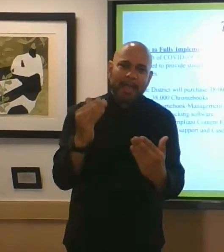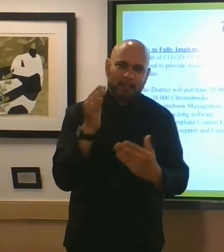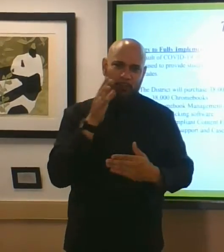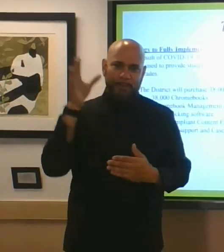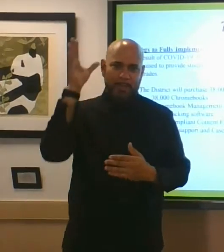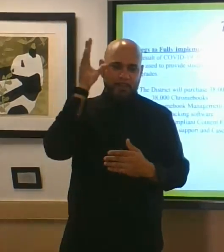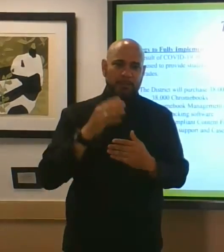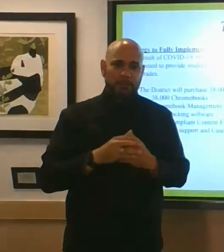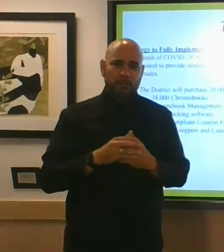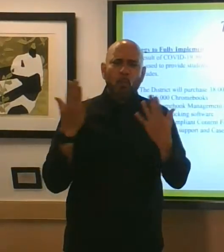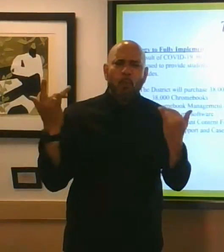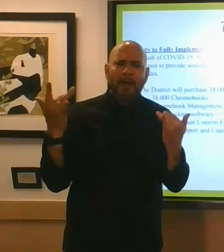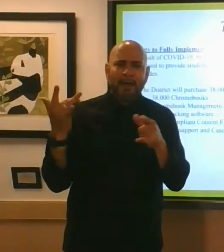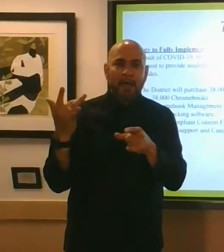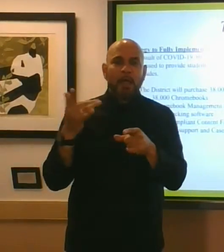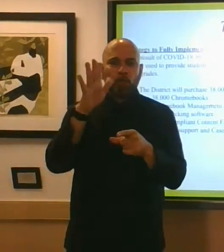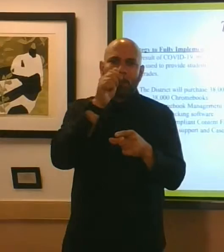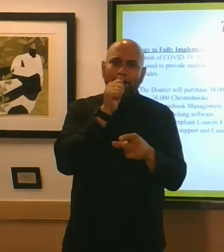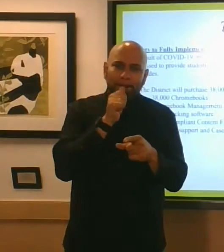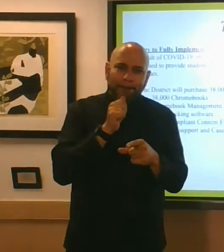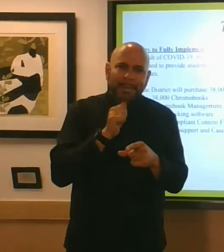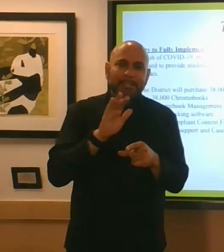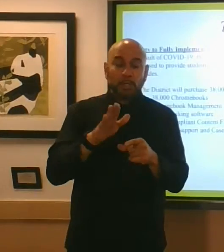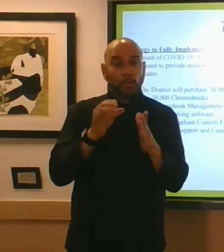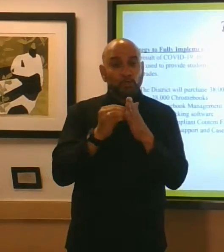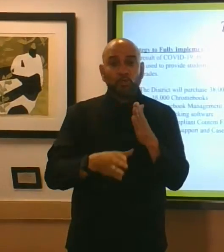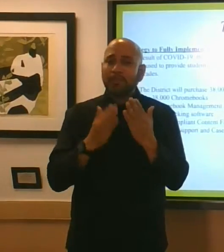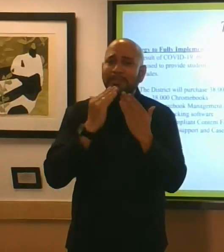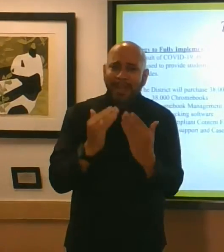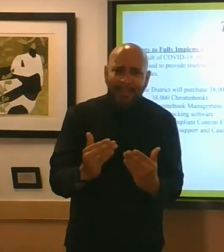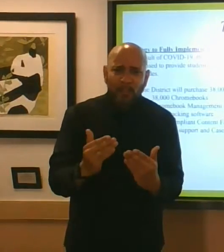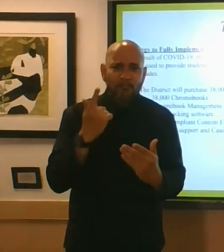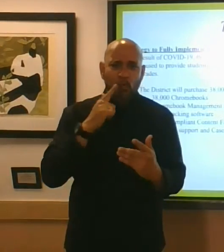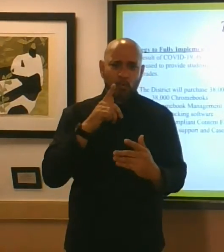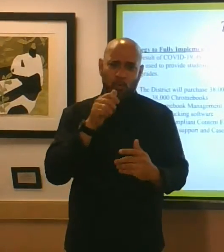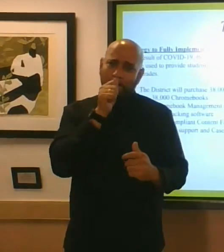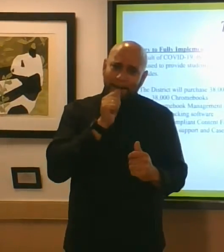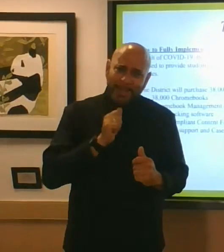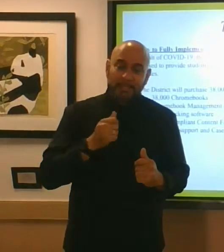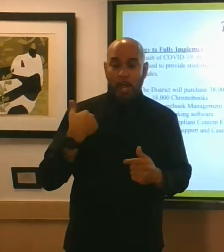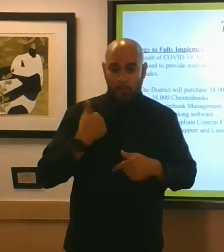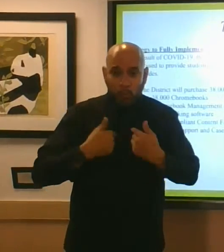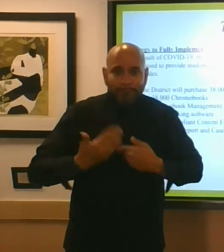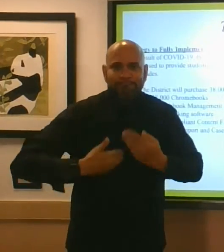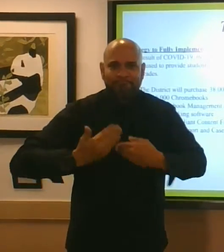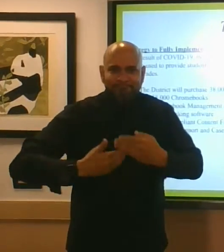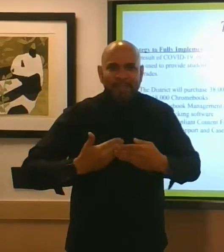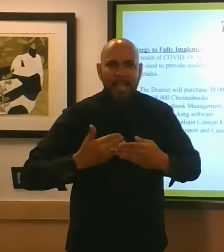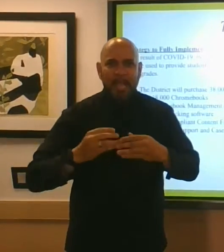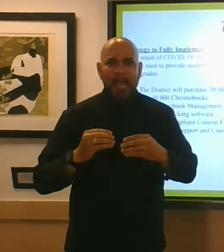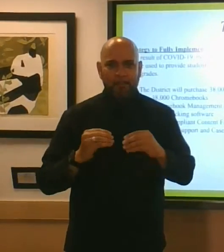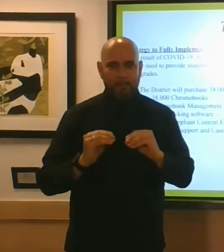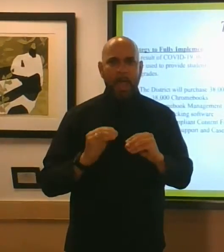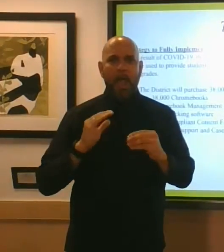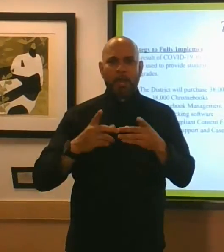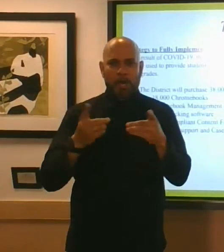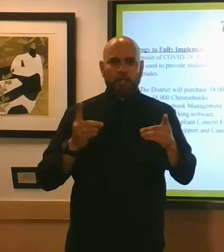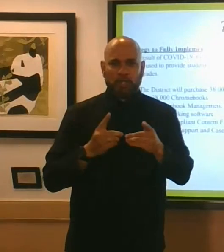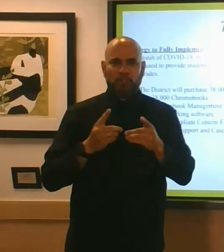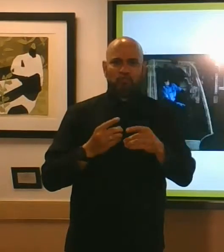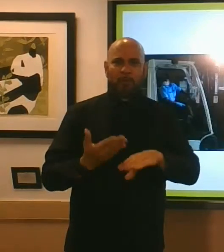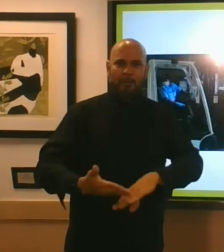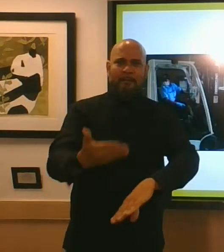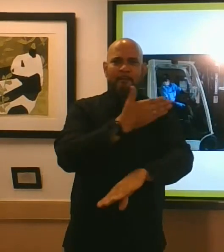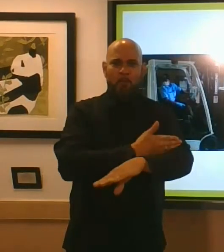for your patients students for your patience as we accelerate and we move our district forward in this